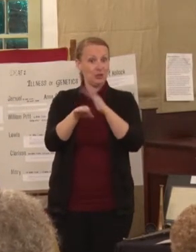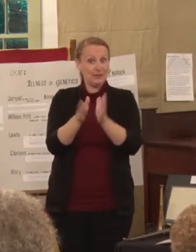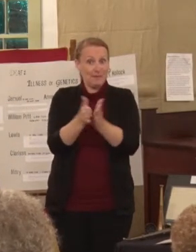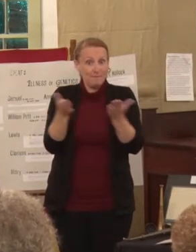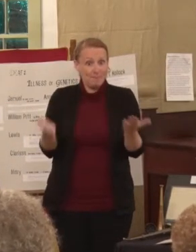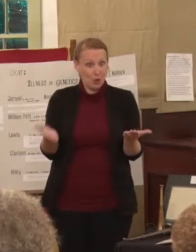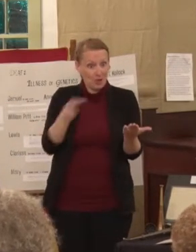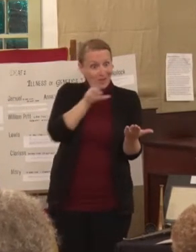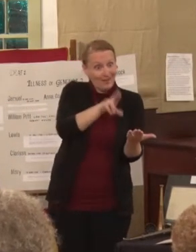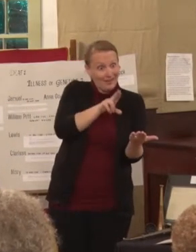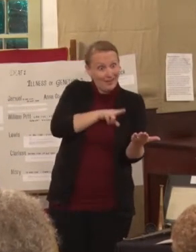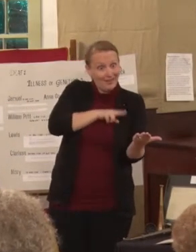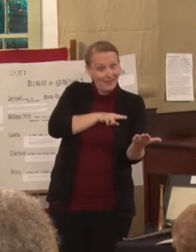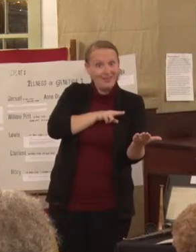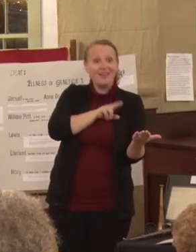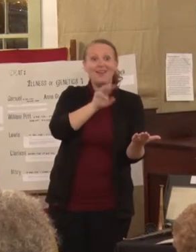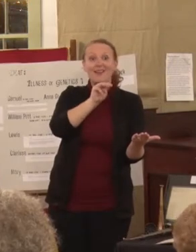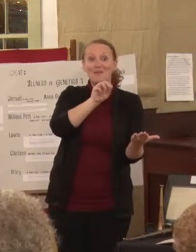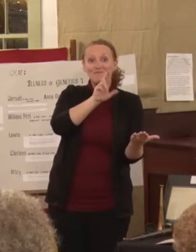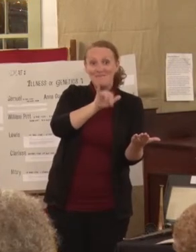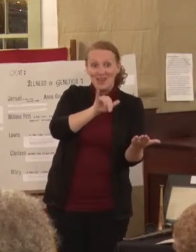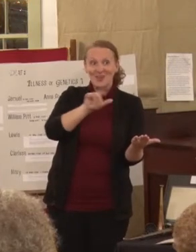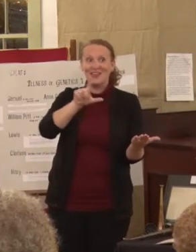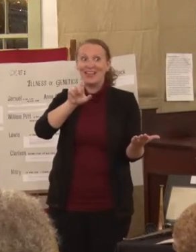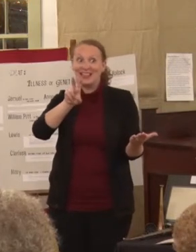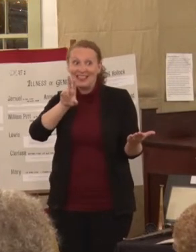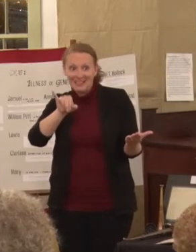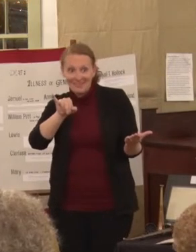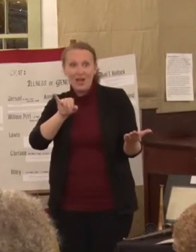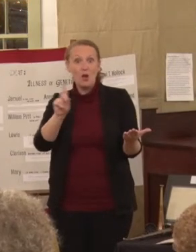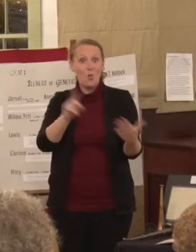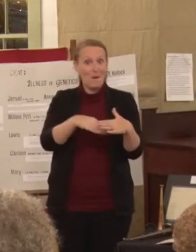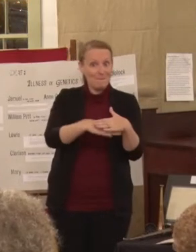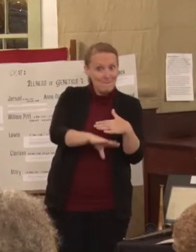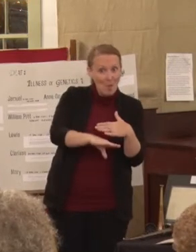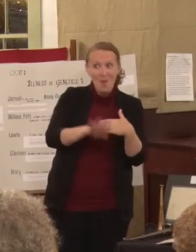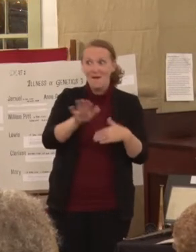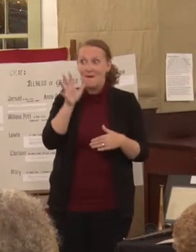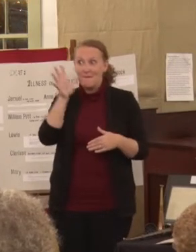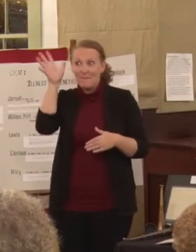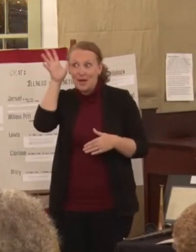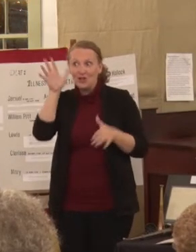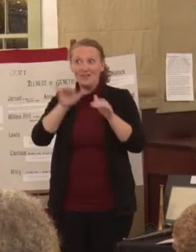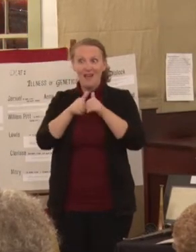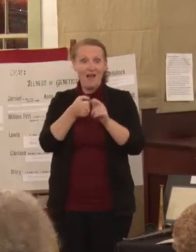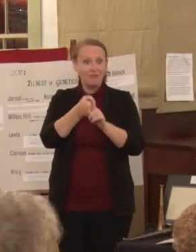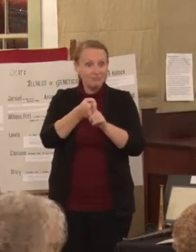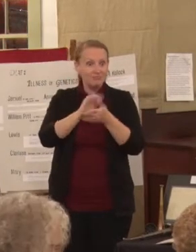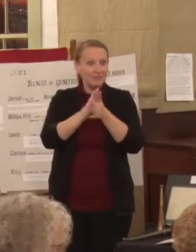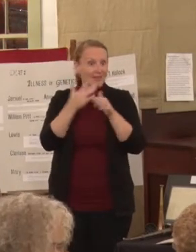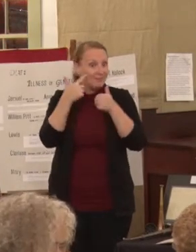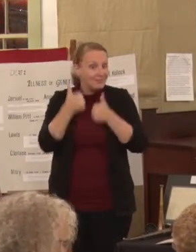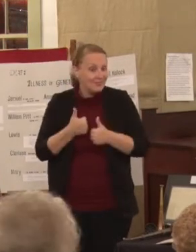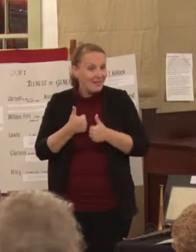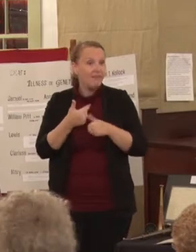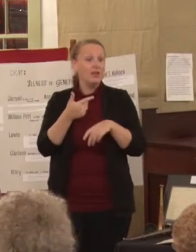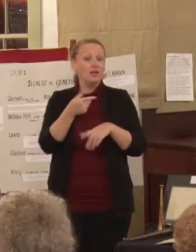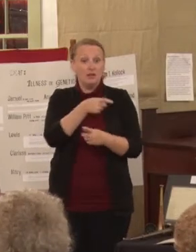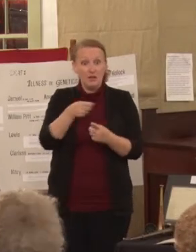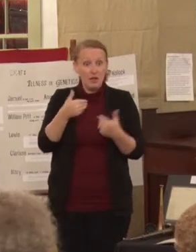name, where they were born, their parents, how they became deaf, did they have any brothers and sisters who